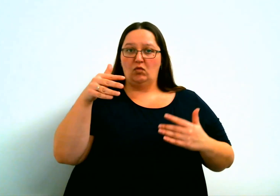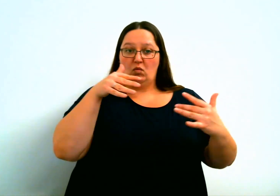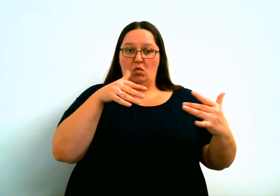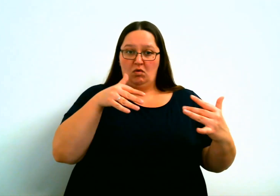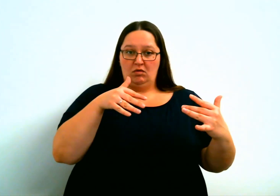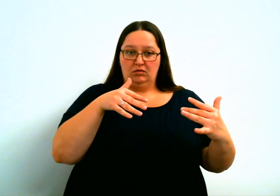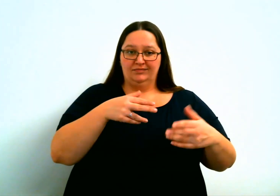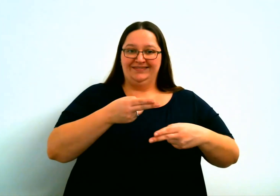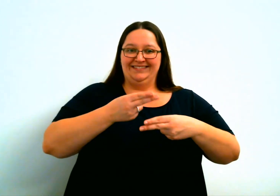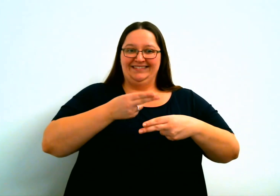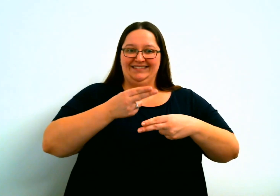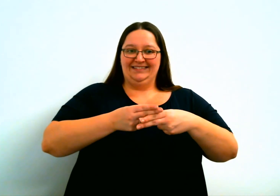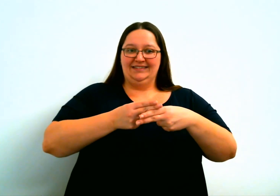Germanic god of war.